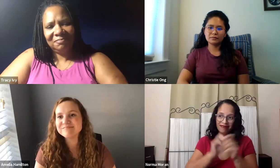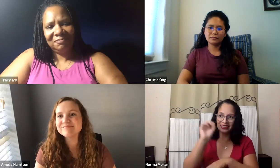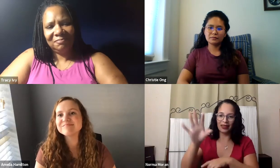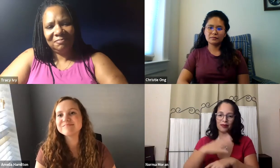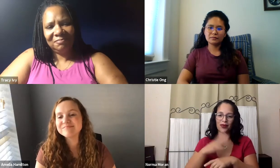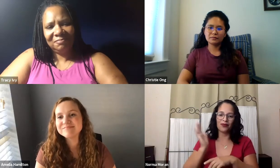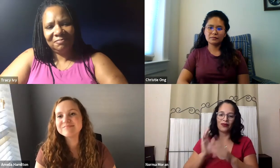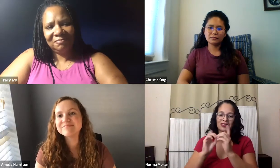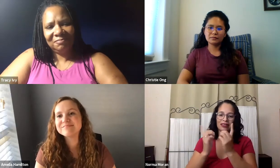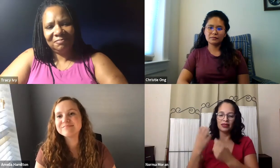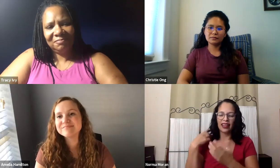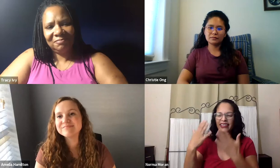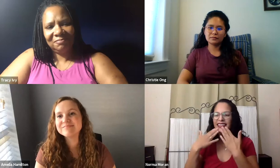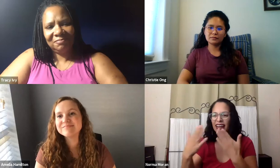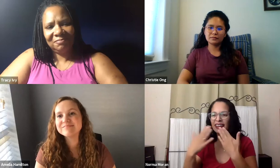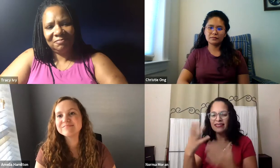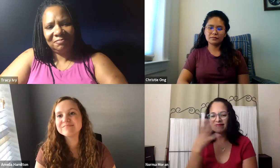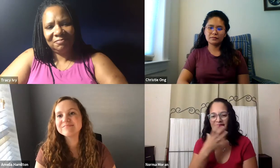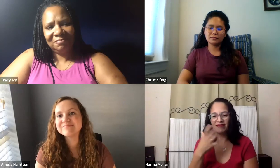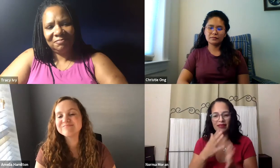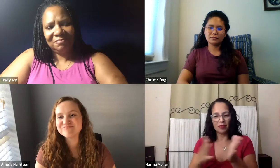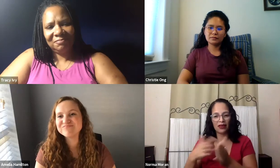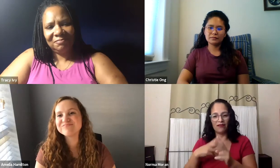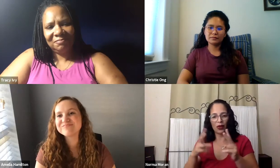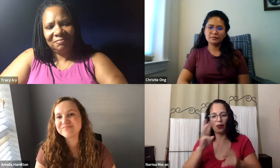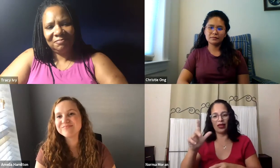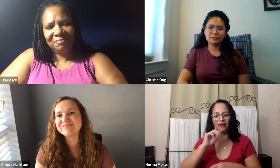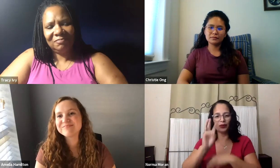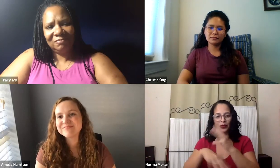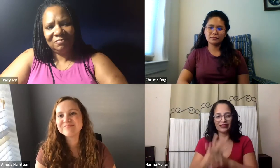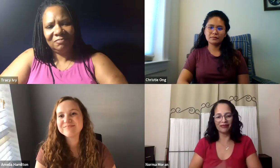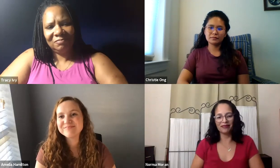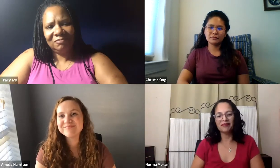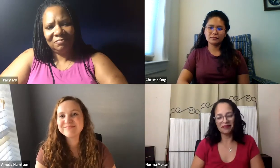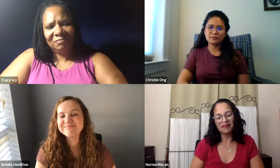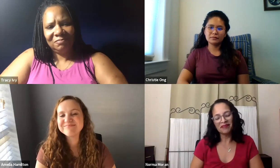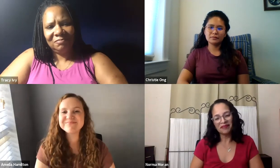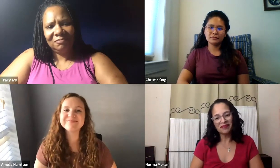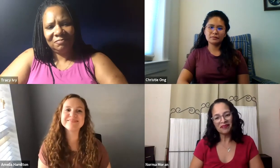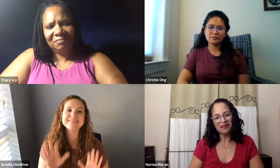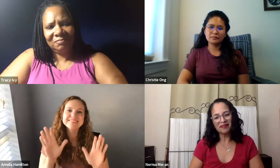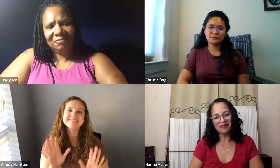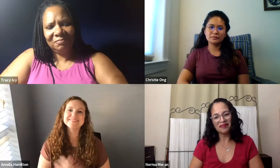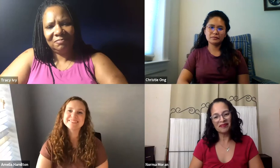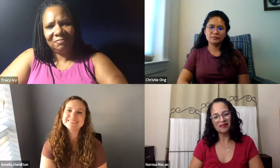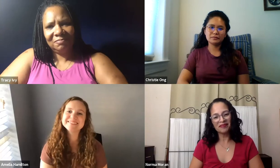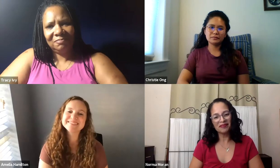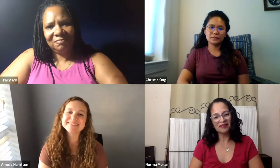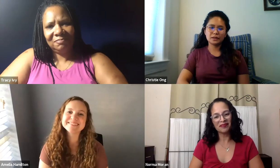I actually sent in a letter after the fact to my former department thanking them for truly getting me ready for the real